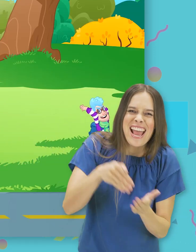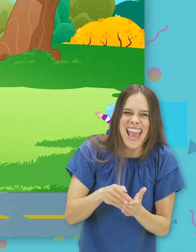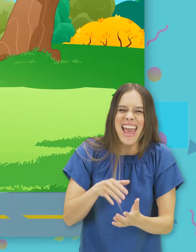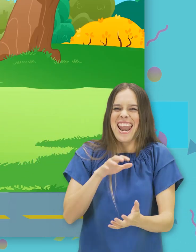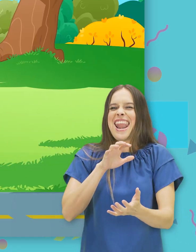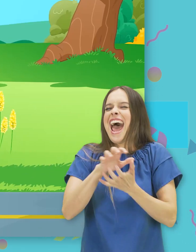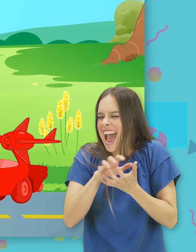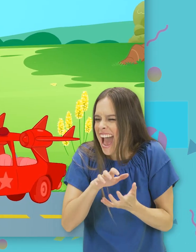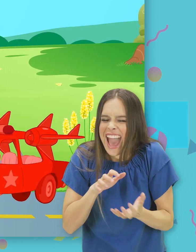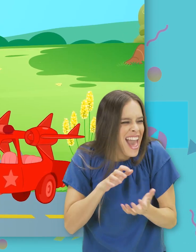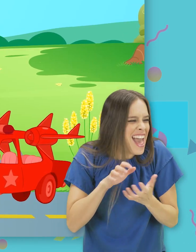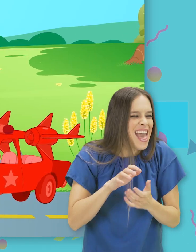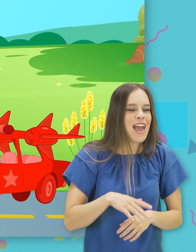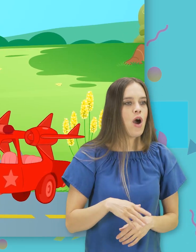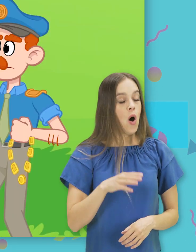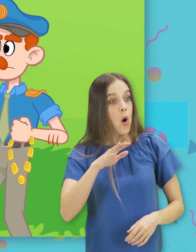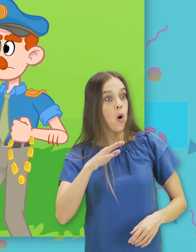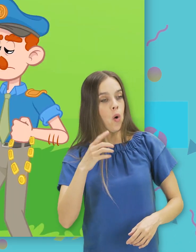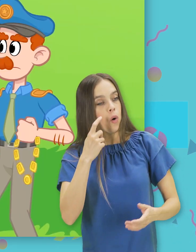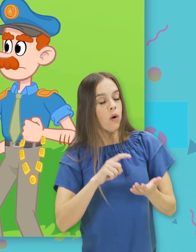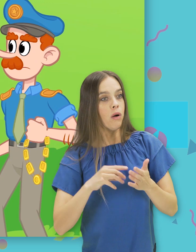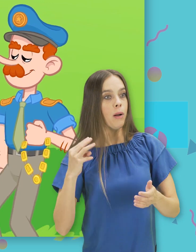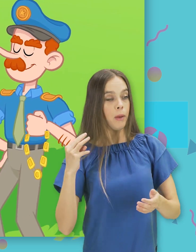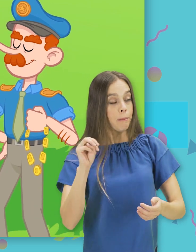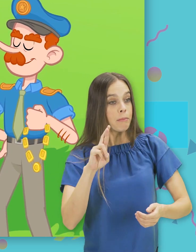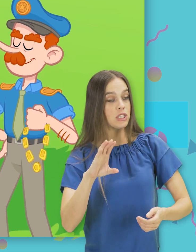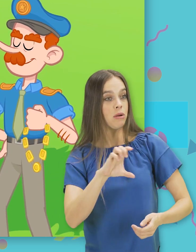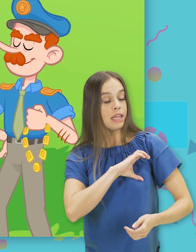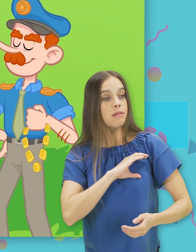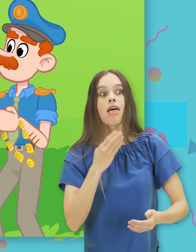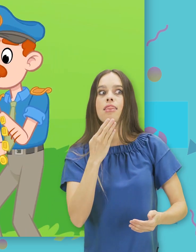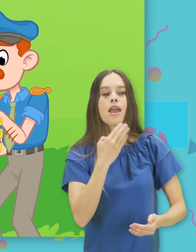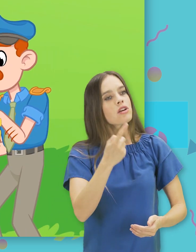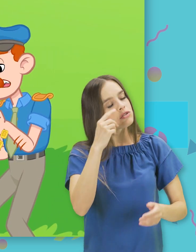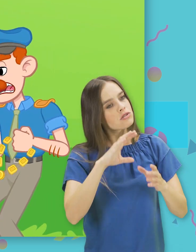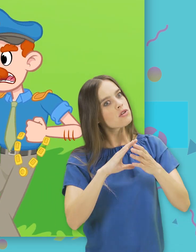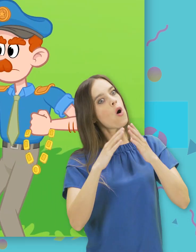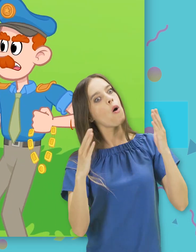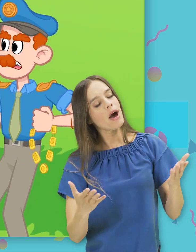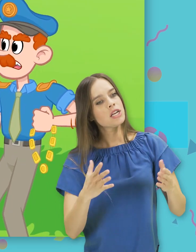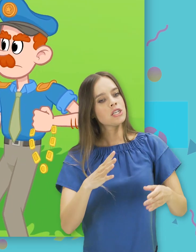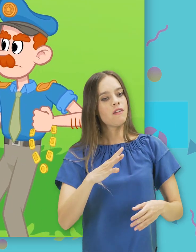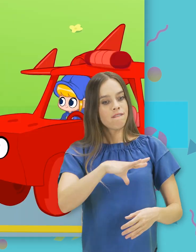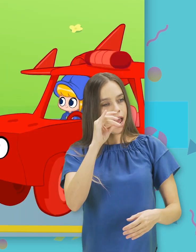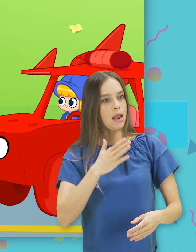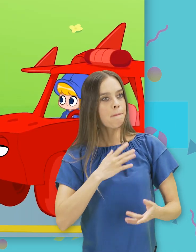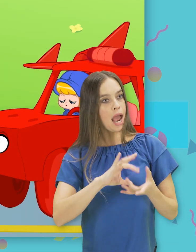Ah, Mr. Policeman, thank you so much for finding my chain. Your chain? Ha-ha!